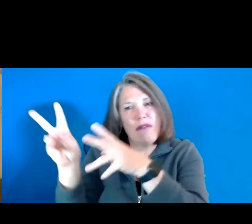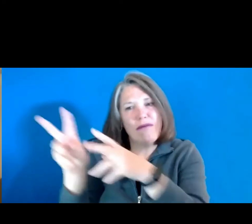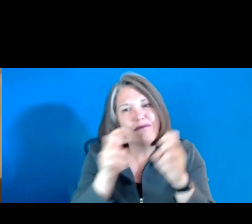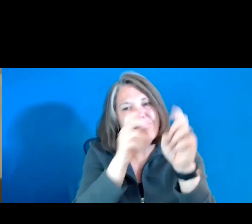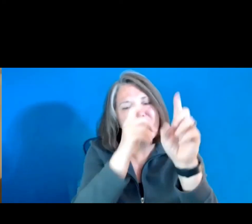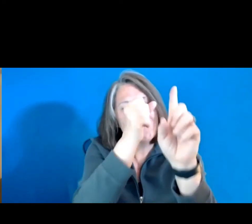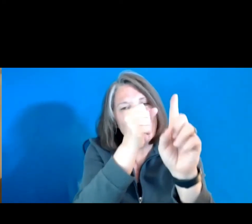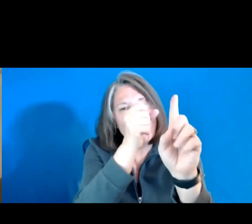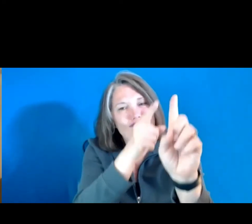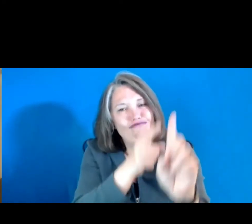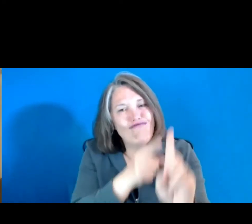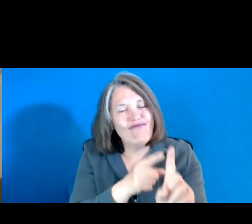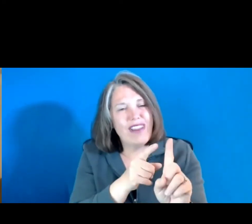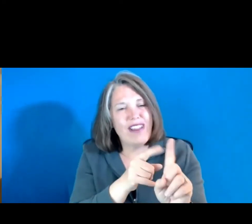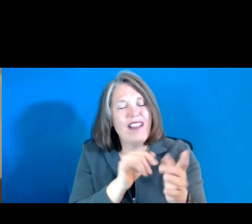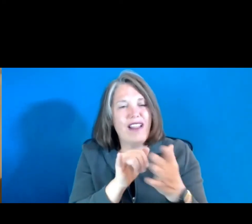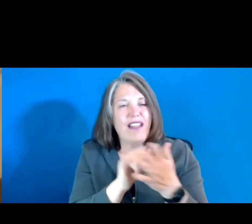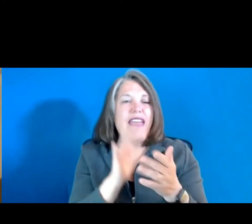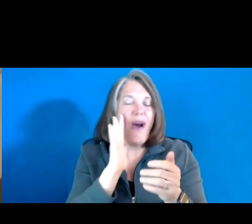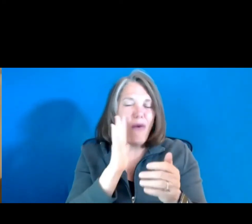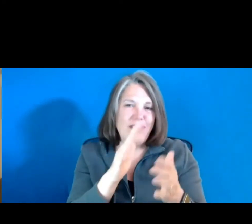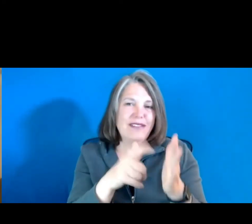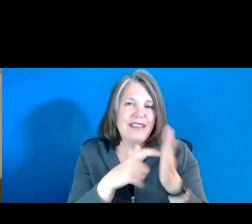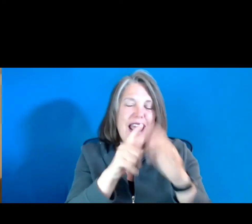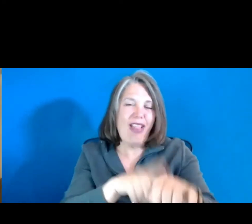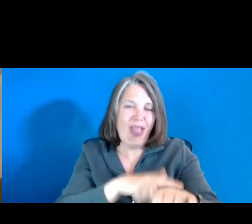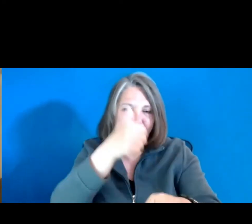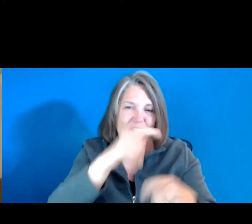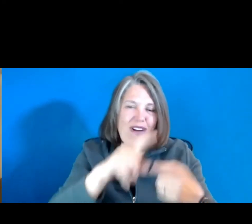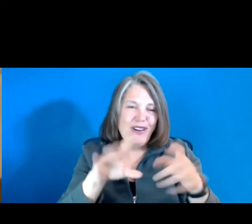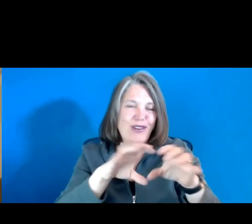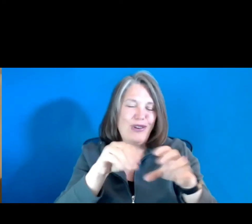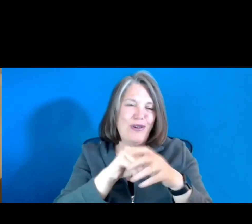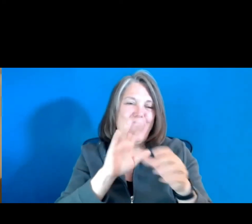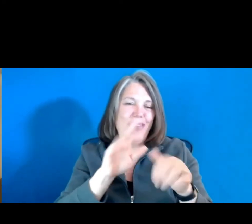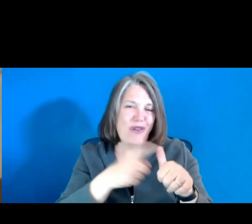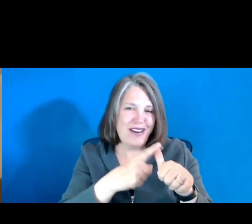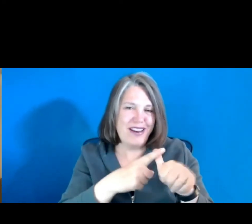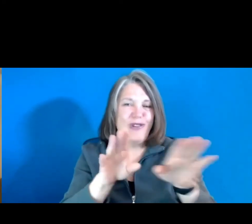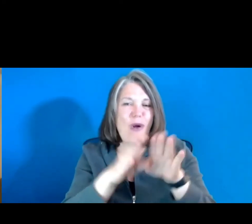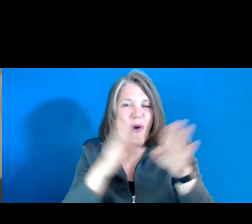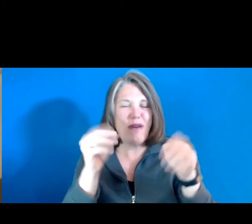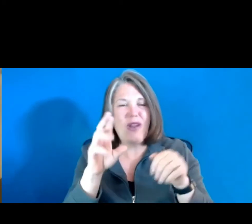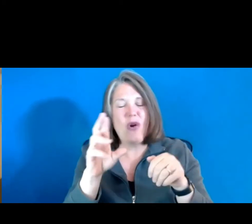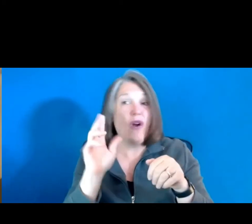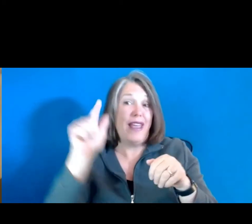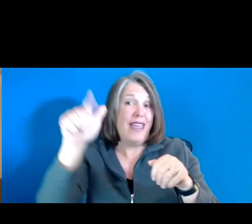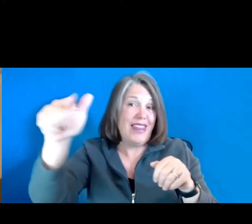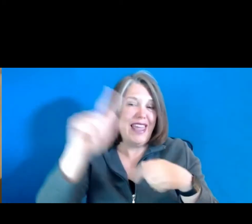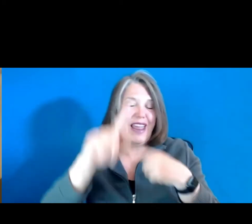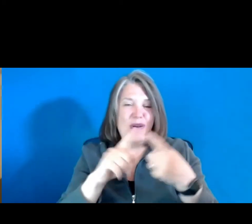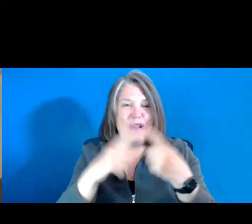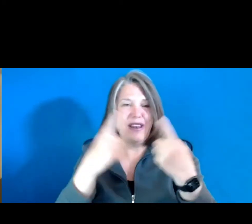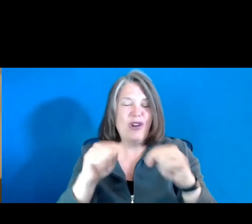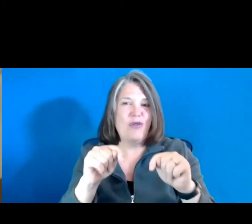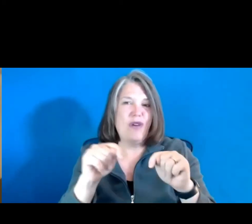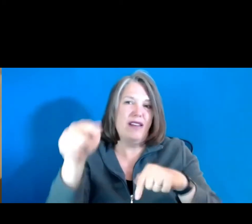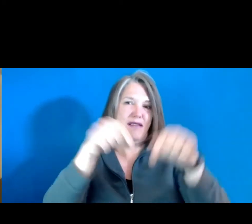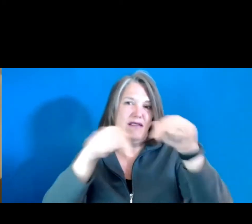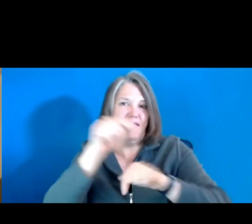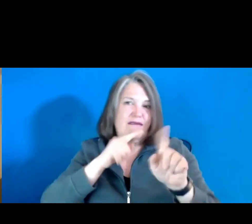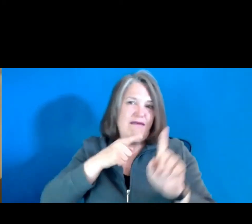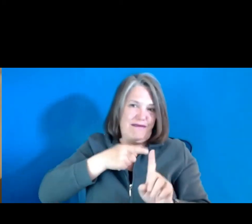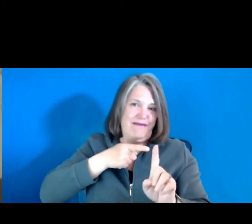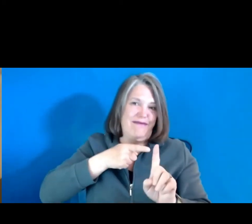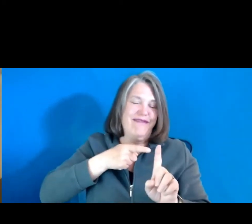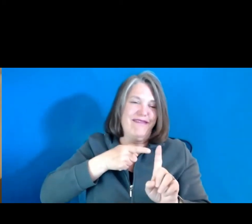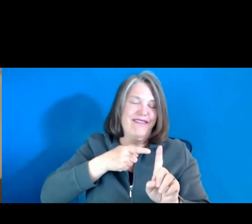that will take you longer to do in your initial opening, or even later when you're trying to refer to a point than,